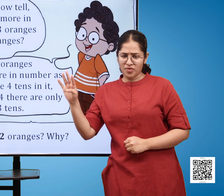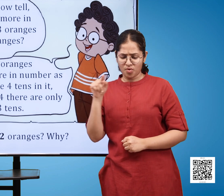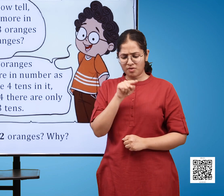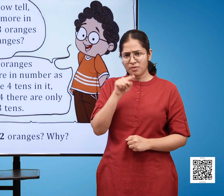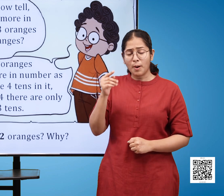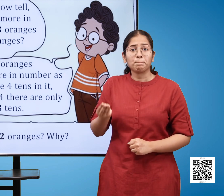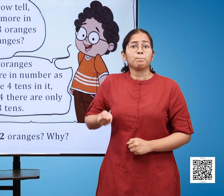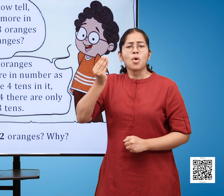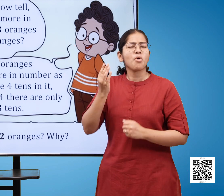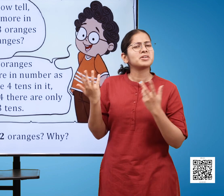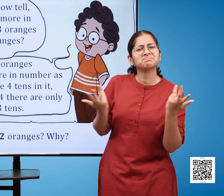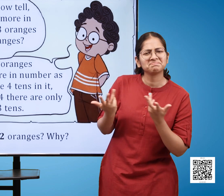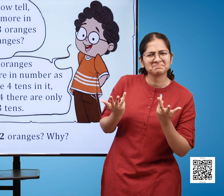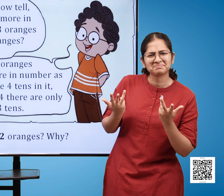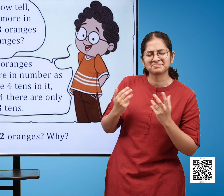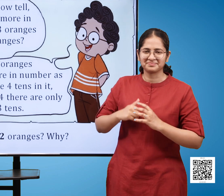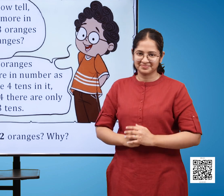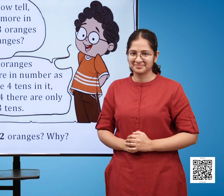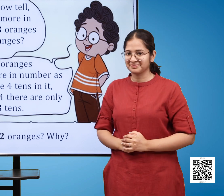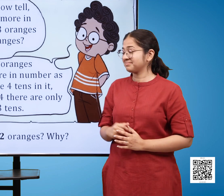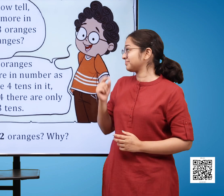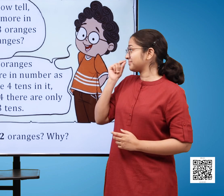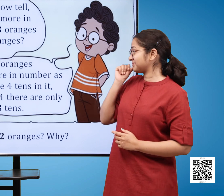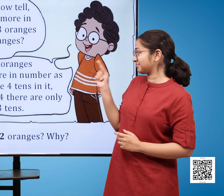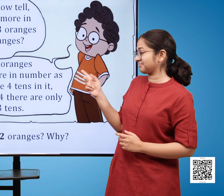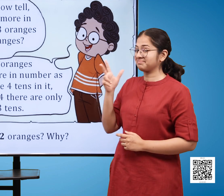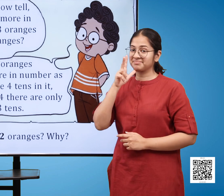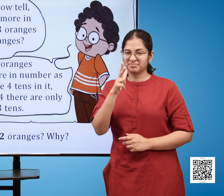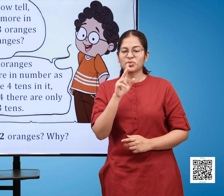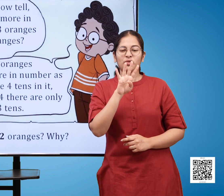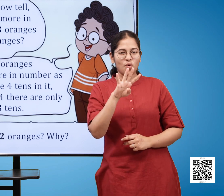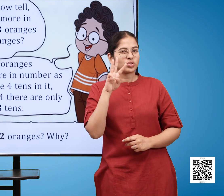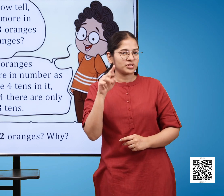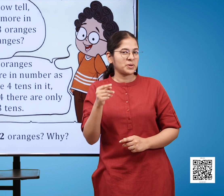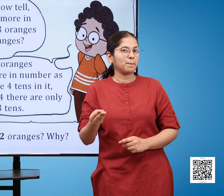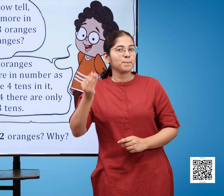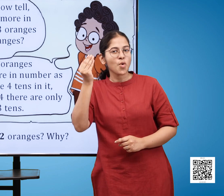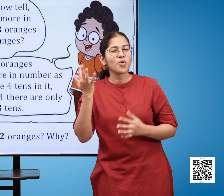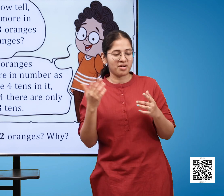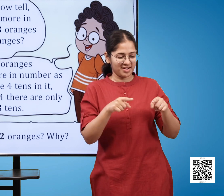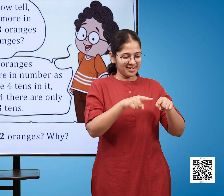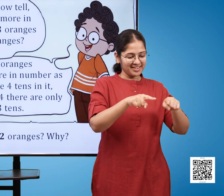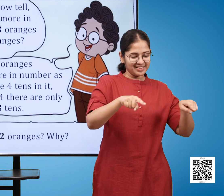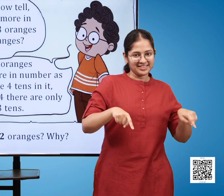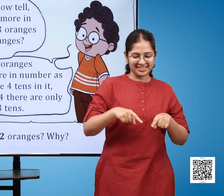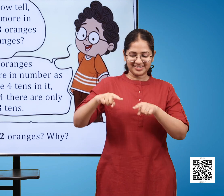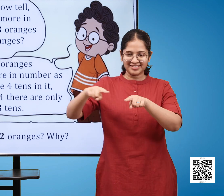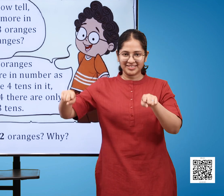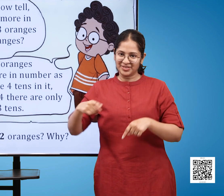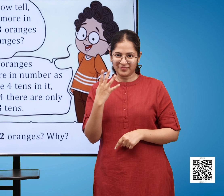43 oranges or 34 oranges the boy replies 43 oranges will be more in